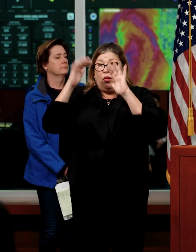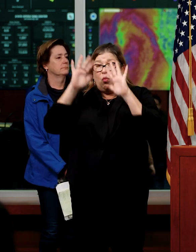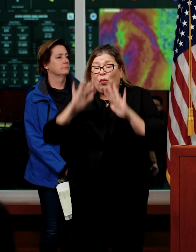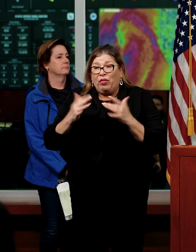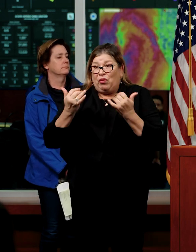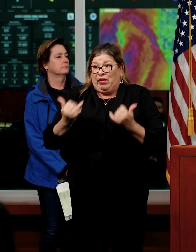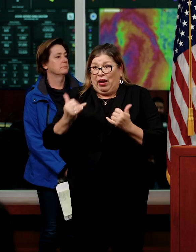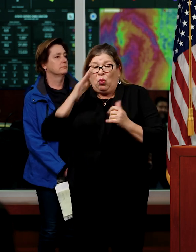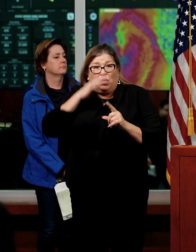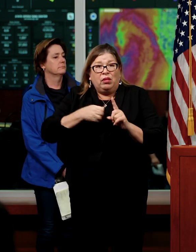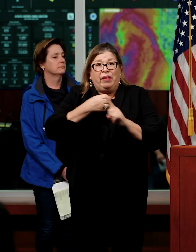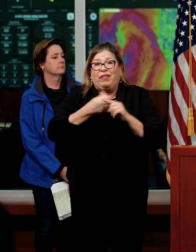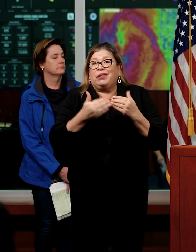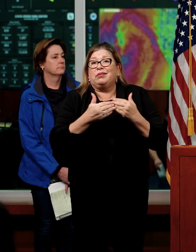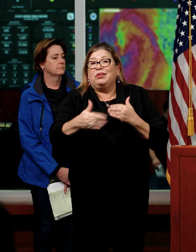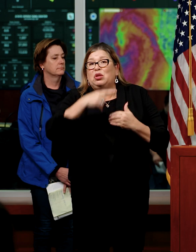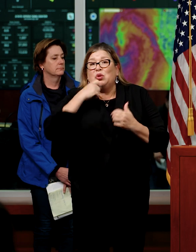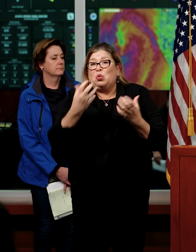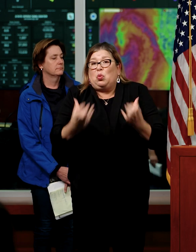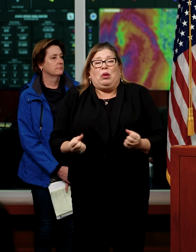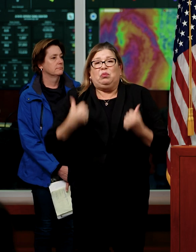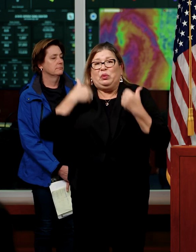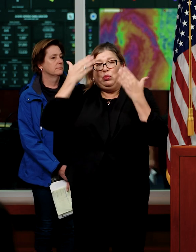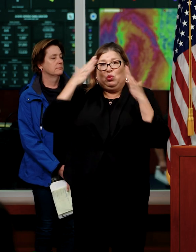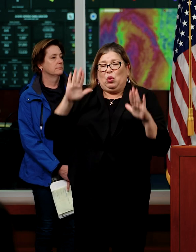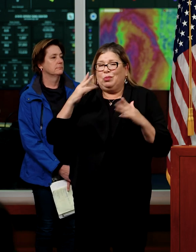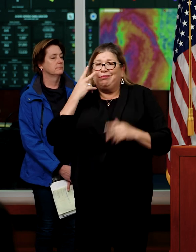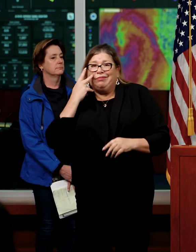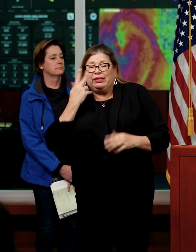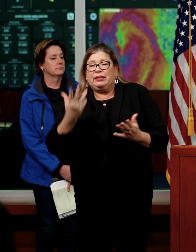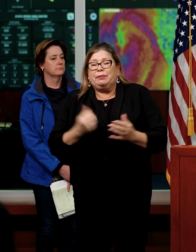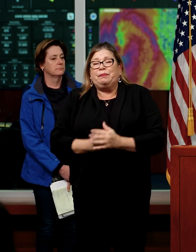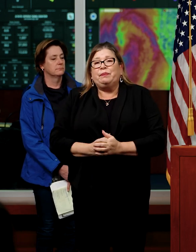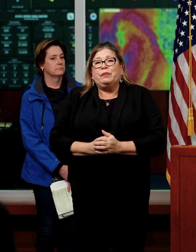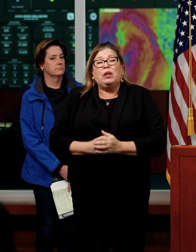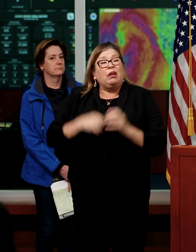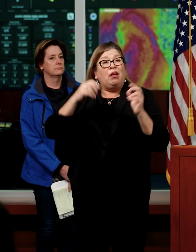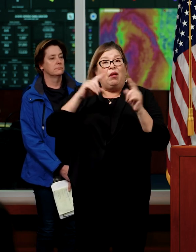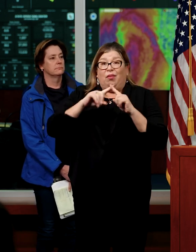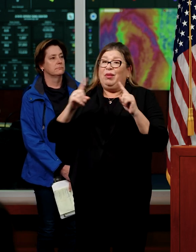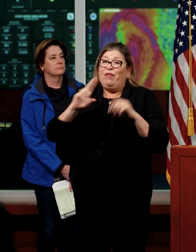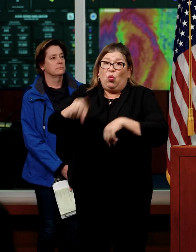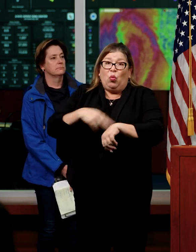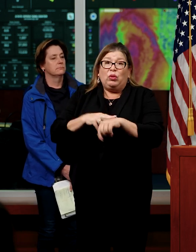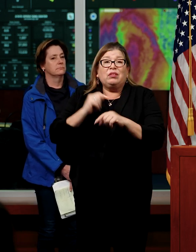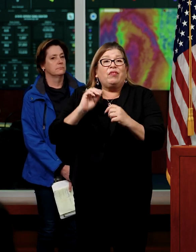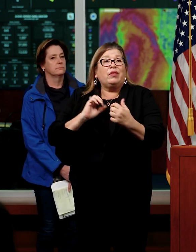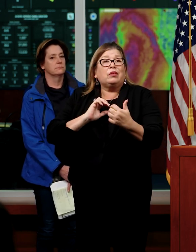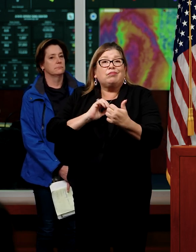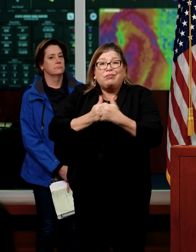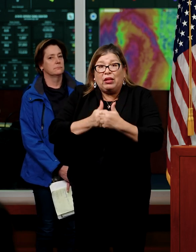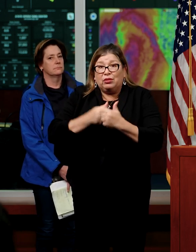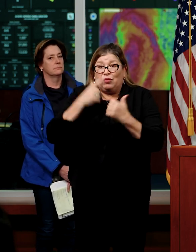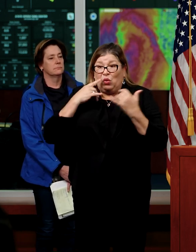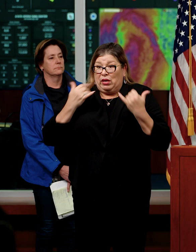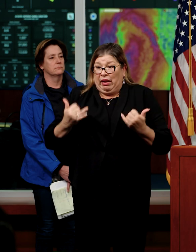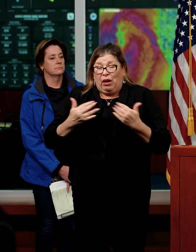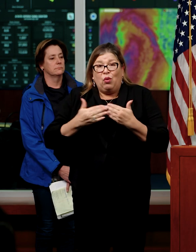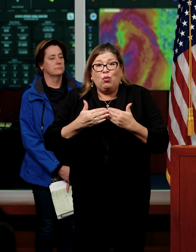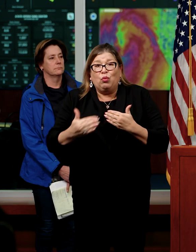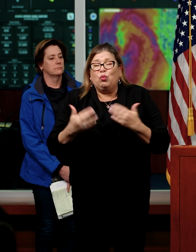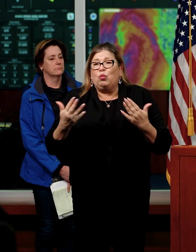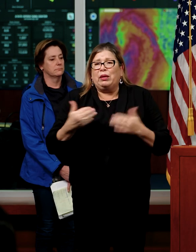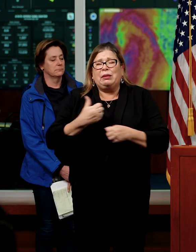drought. And of course, the issue at hand, the topic, the challenge of today and in coming days is to utilize our well